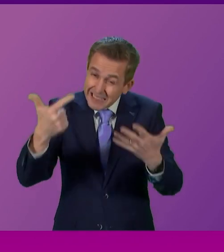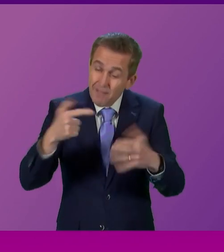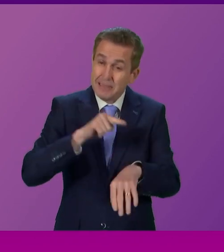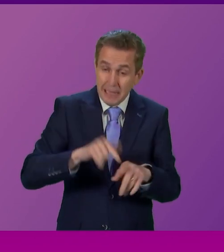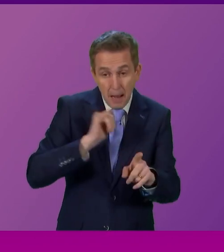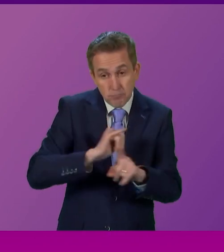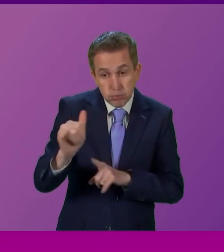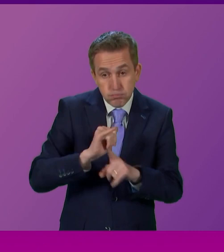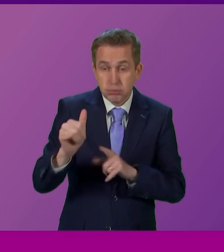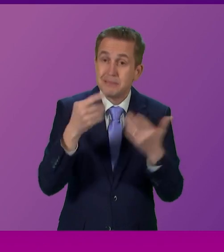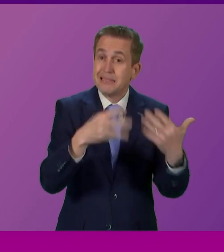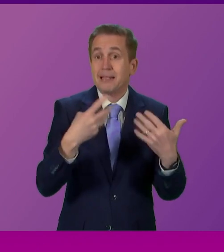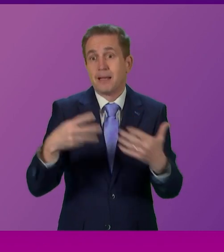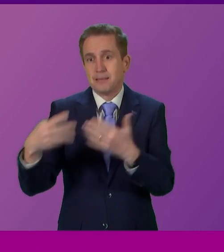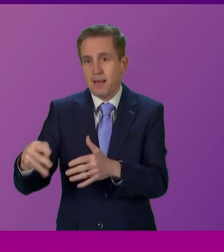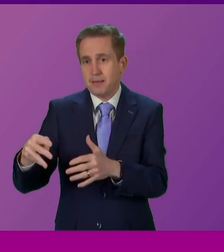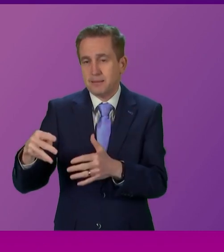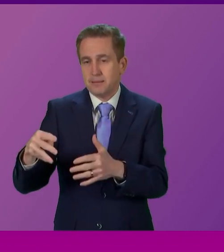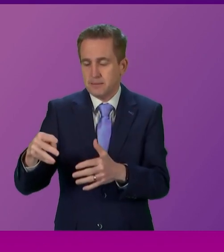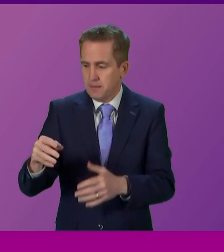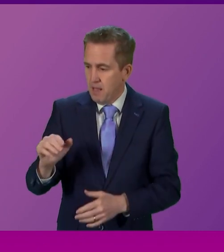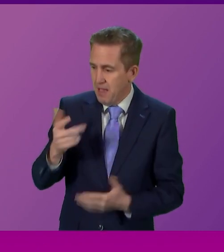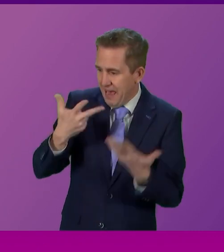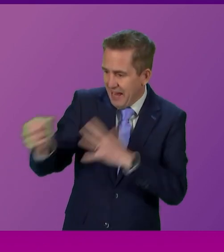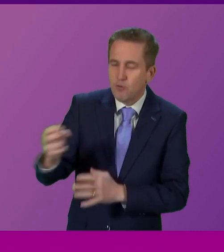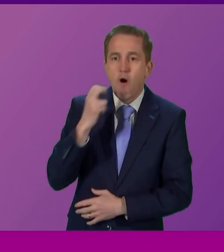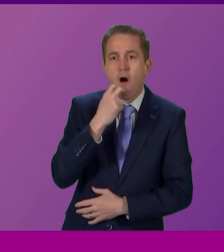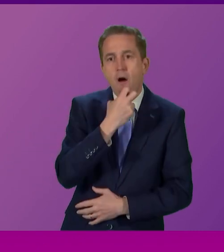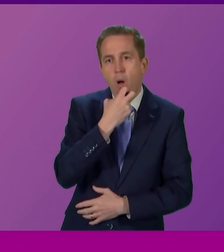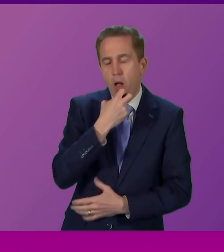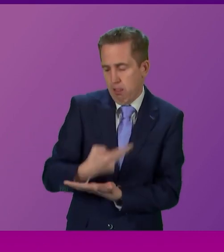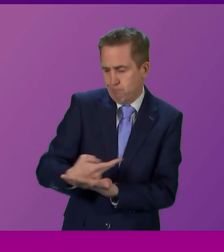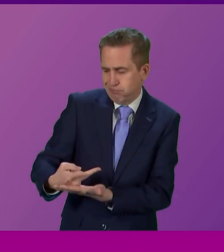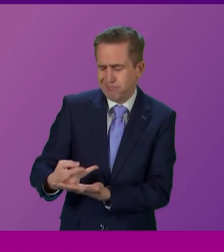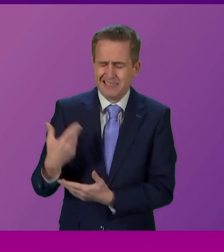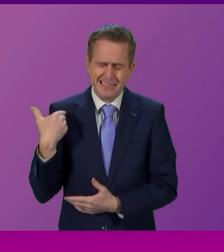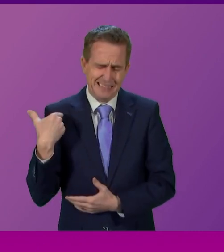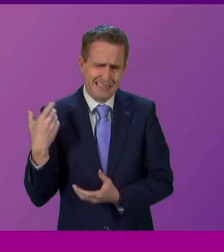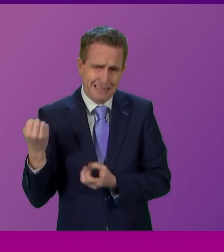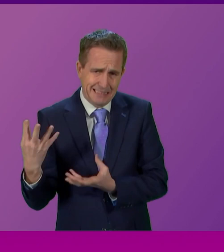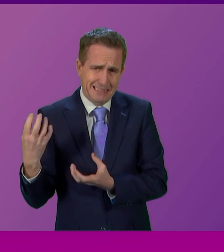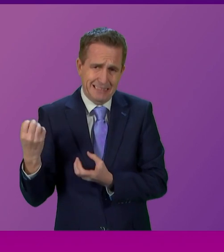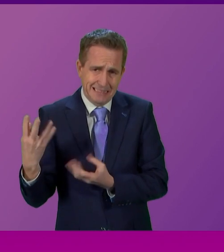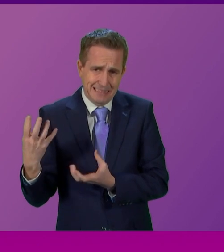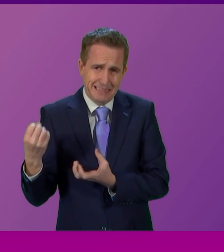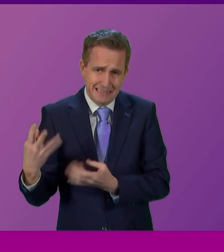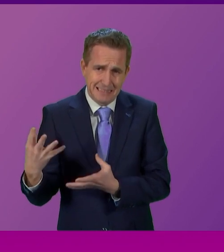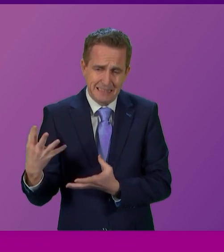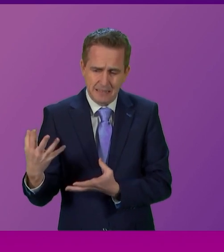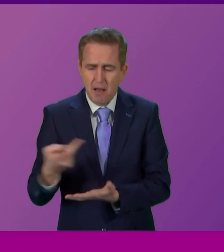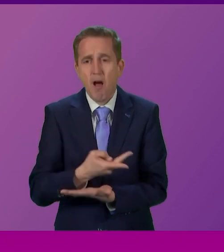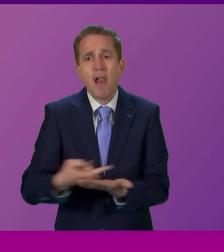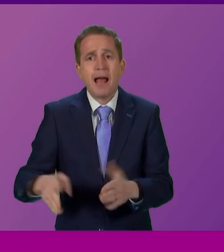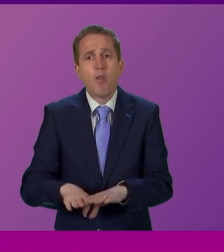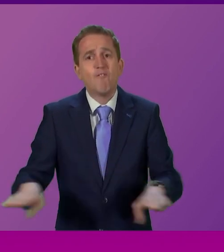she had to phone 999 while her 80-year-old uncle lay there, in agony, stuck on a cold Conservatory